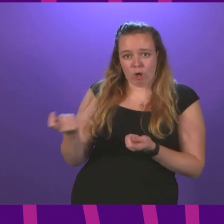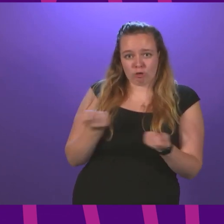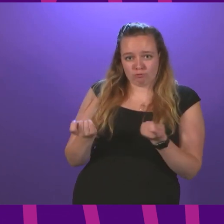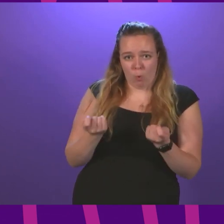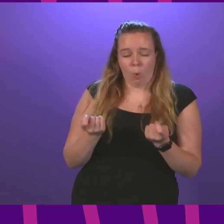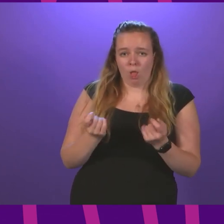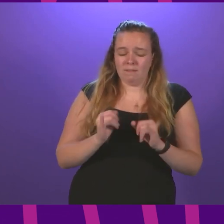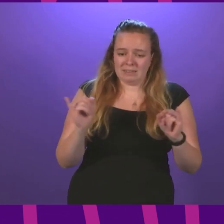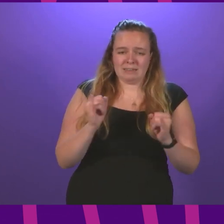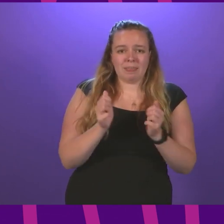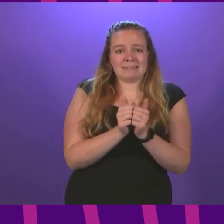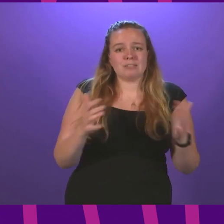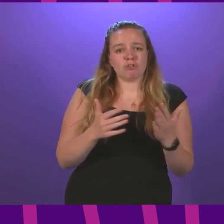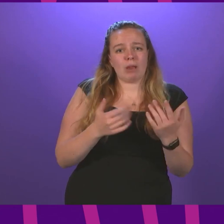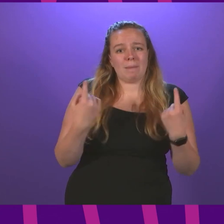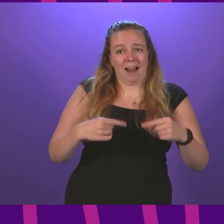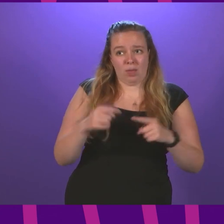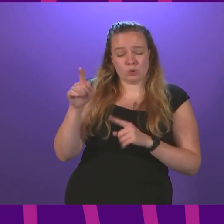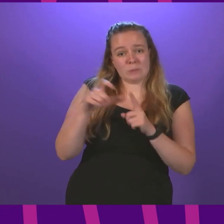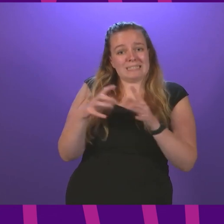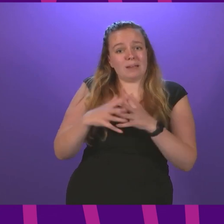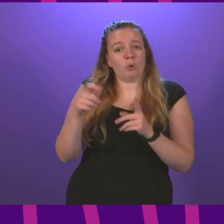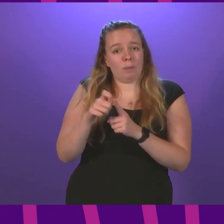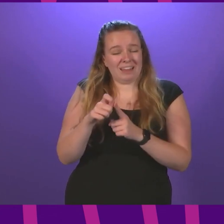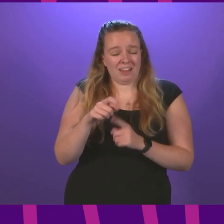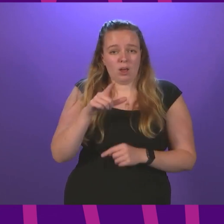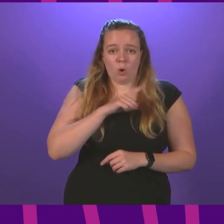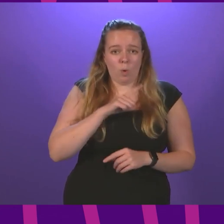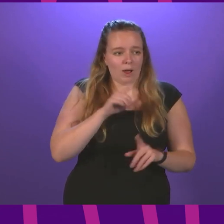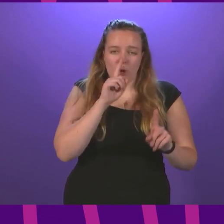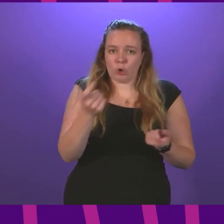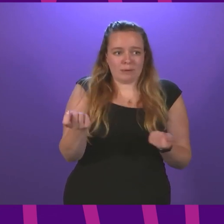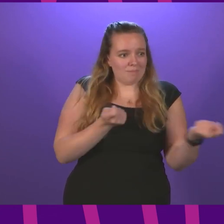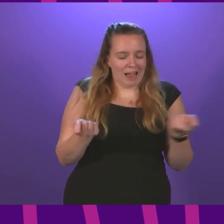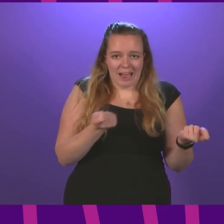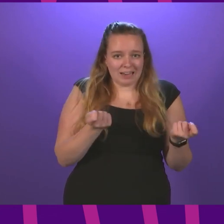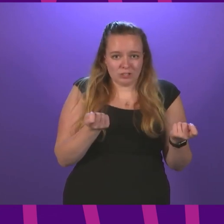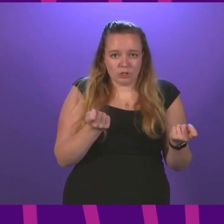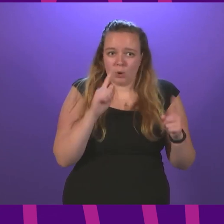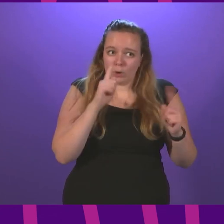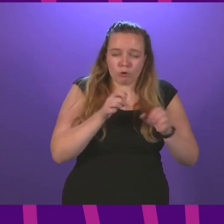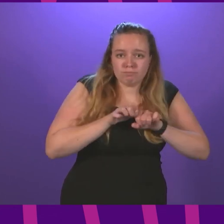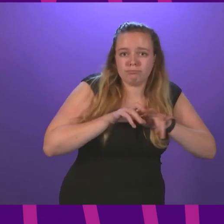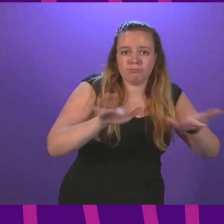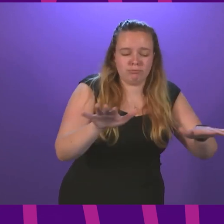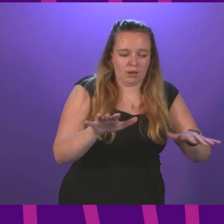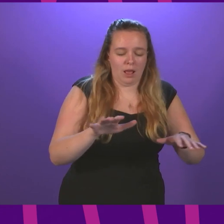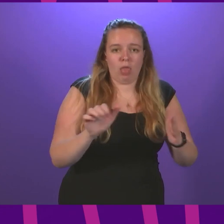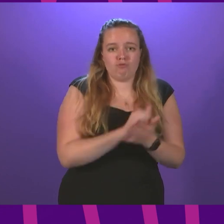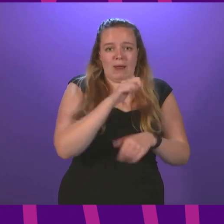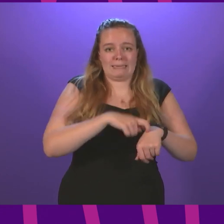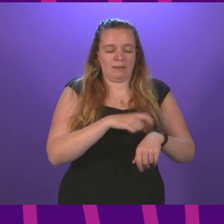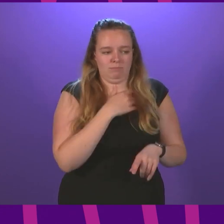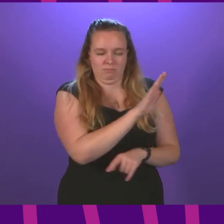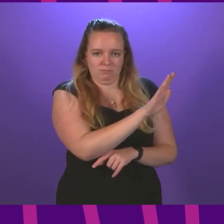severe disarmament allowance to DWP because they couldn't handle it and they couldn't roll it out in the time of their promise. No, I